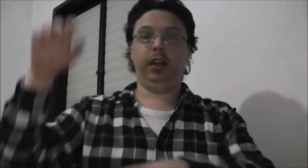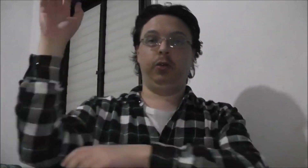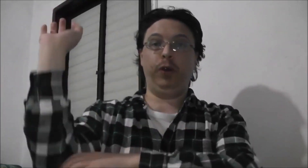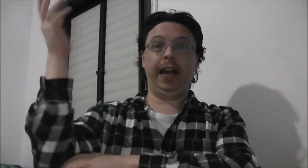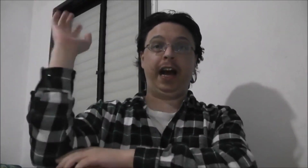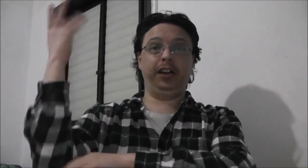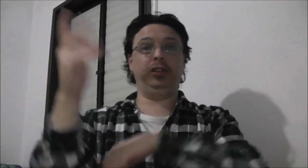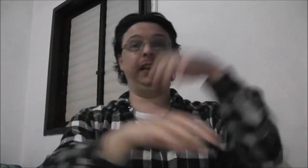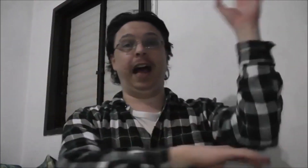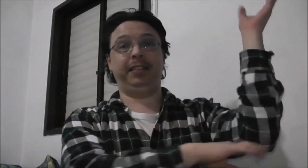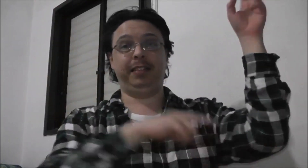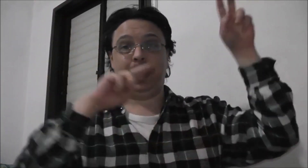We are not Nazis.